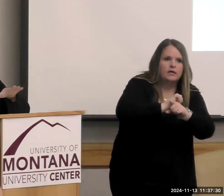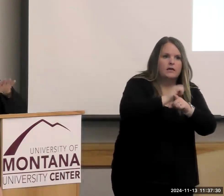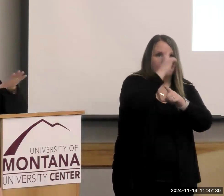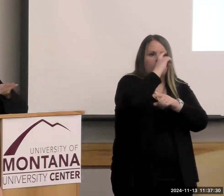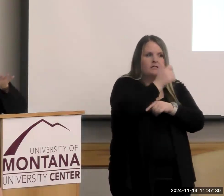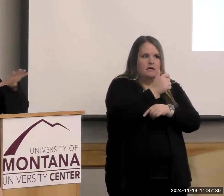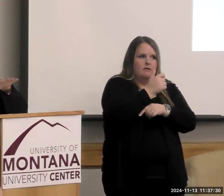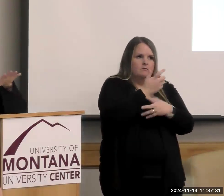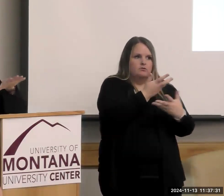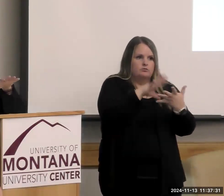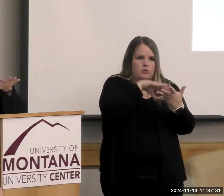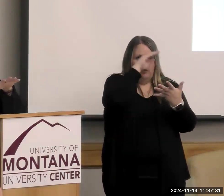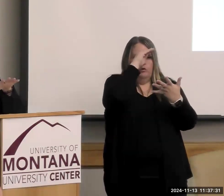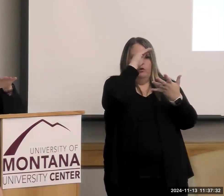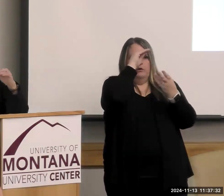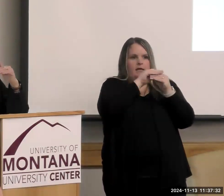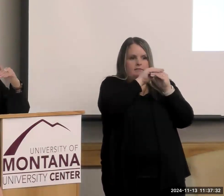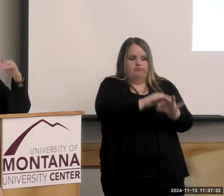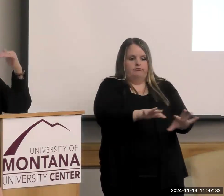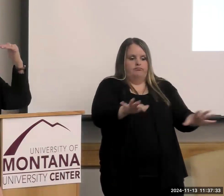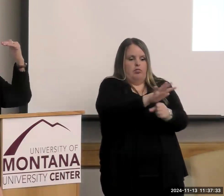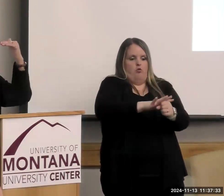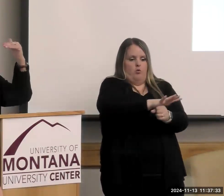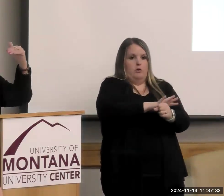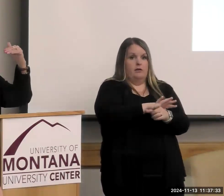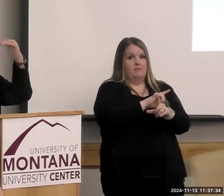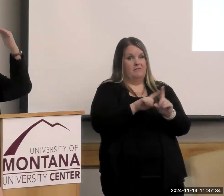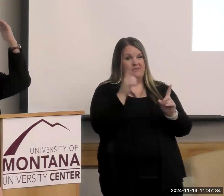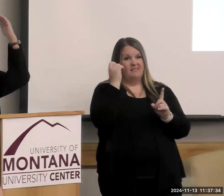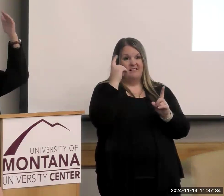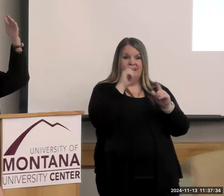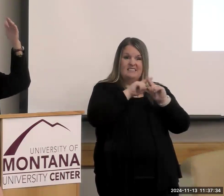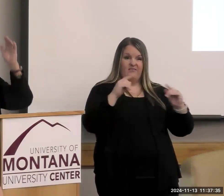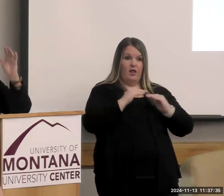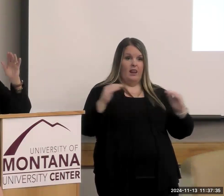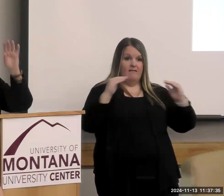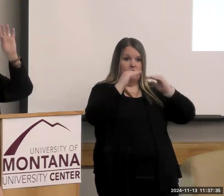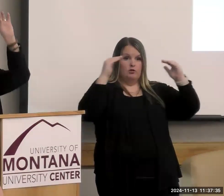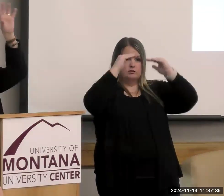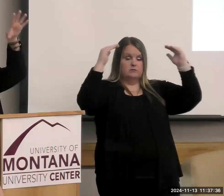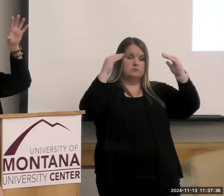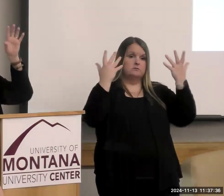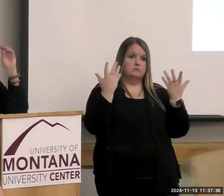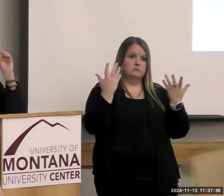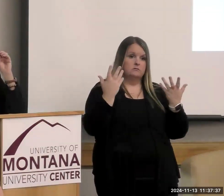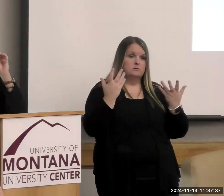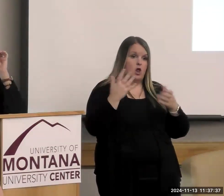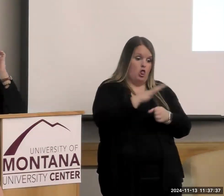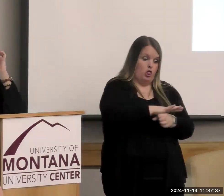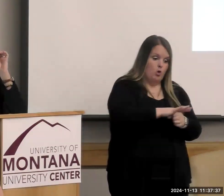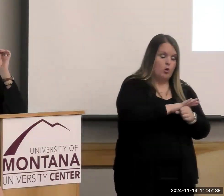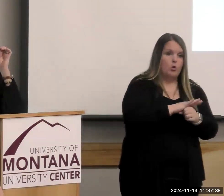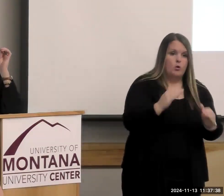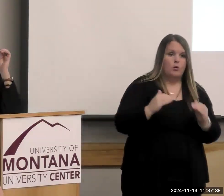is in that local base. But there are people at different levels at the state, at MSU, who